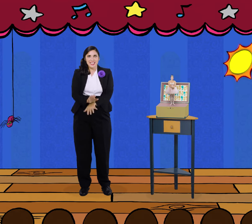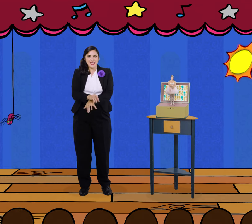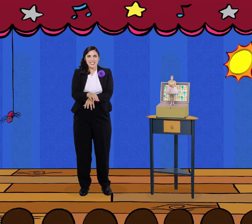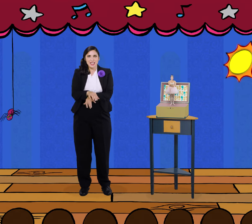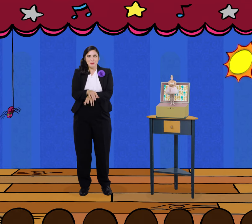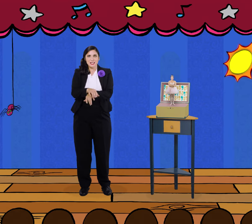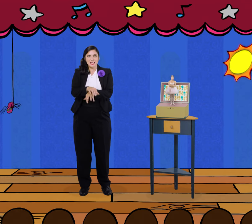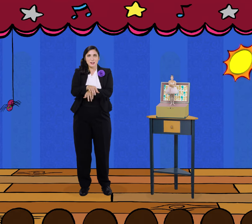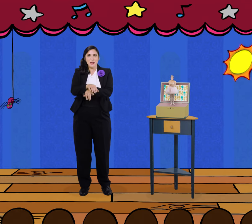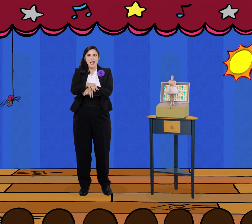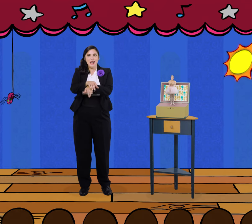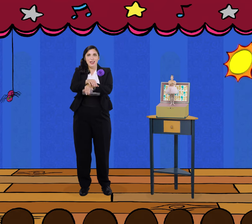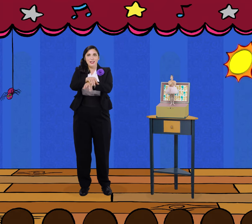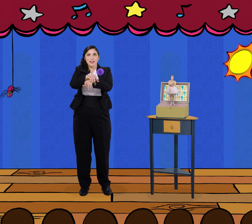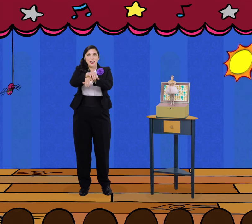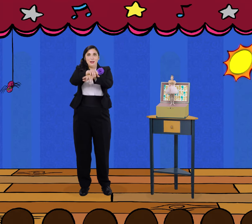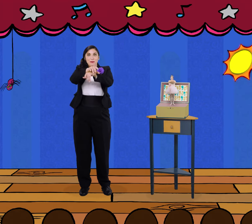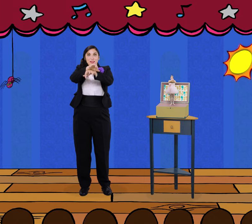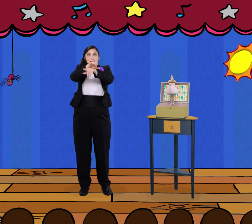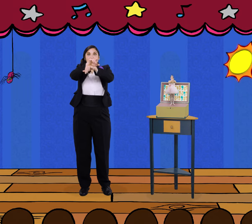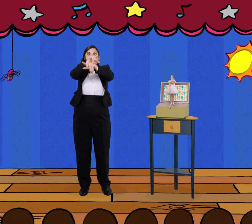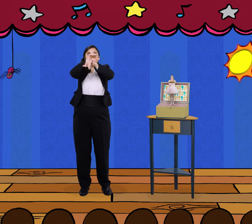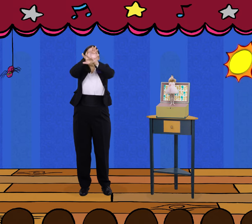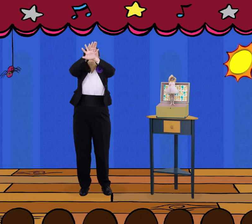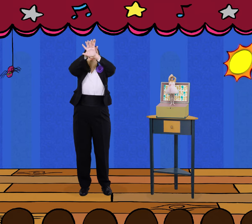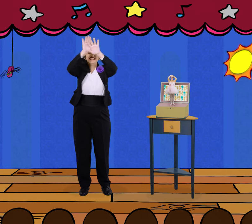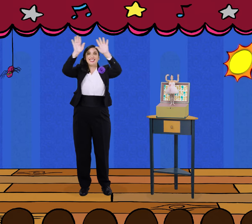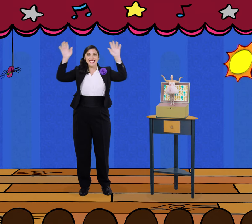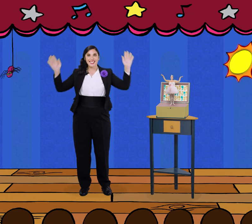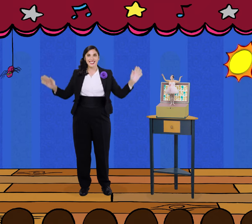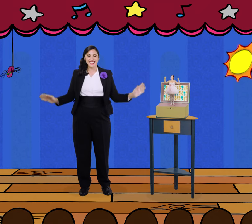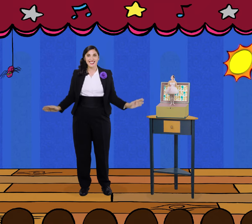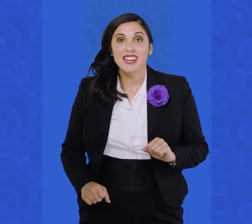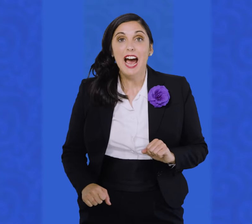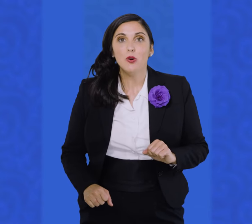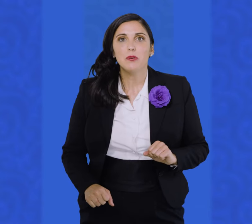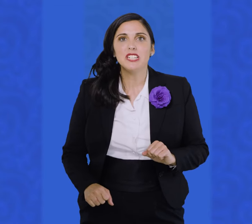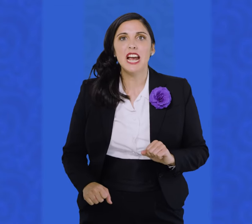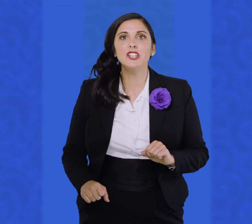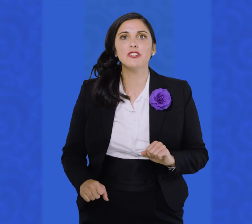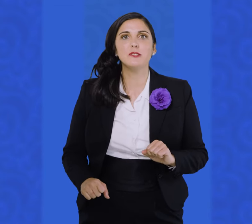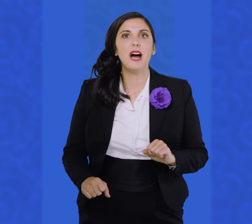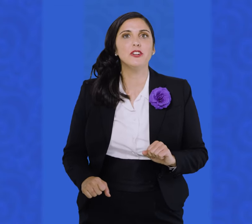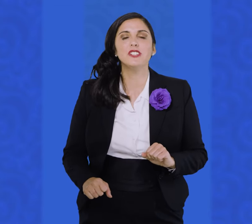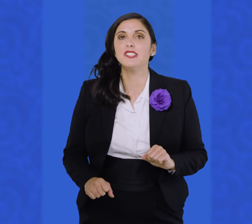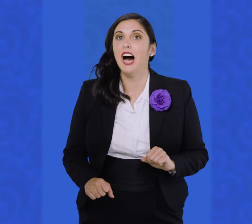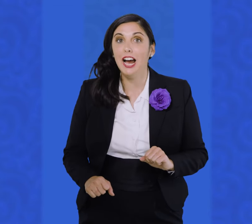itsy bitsy spider climbed up the spout again Now pretend our spider's tired